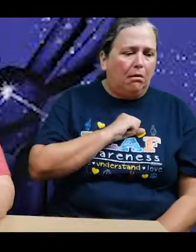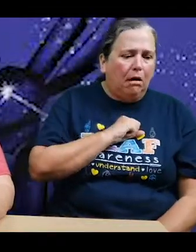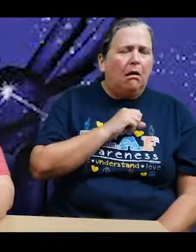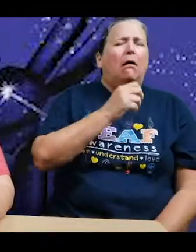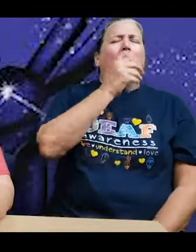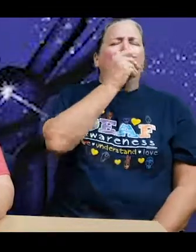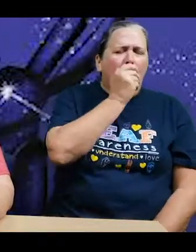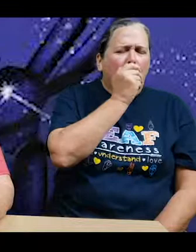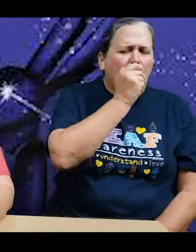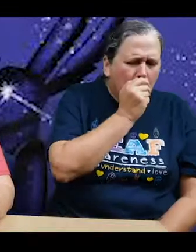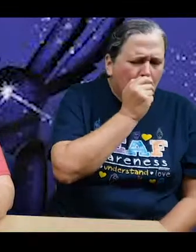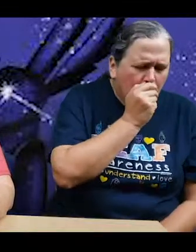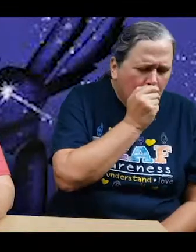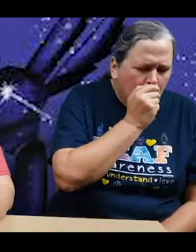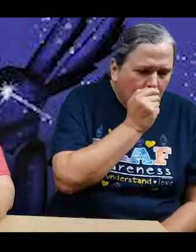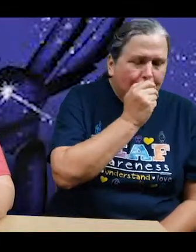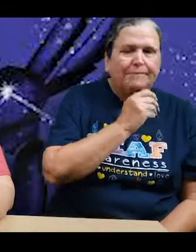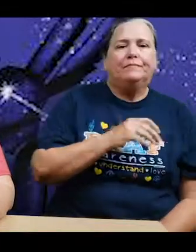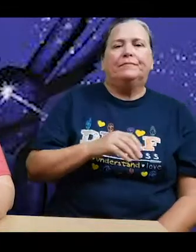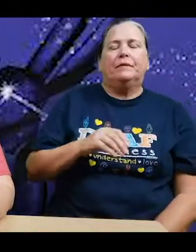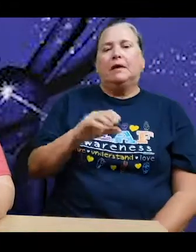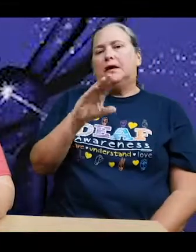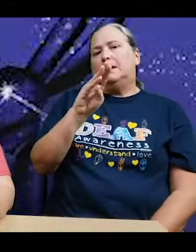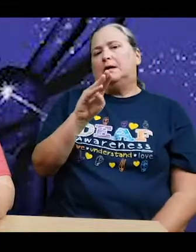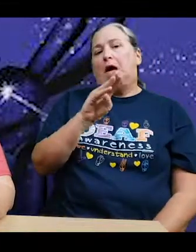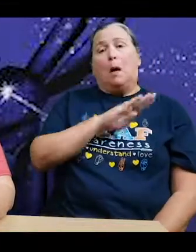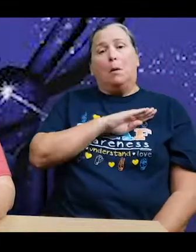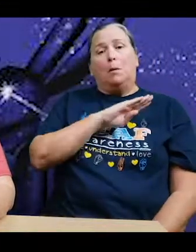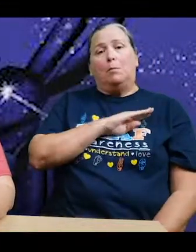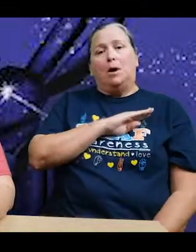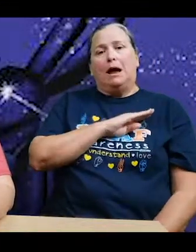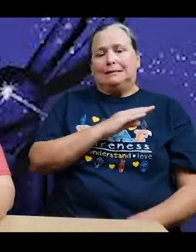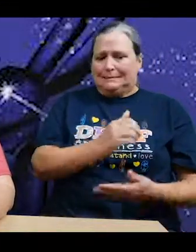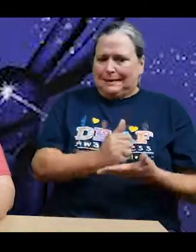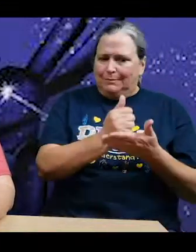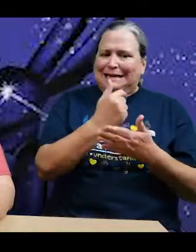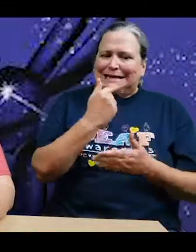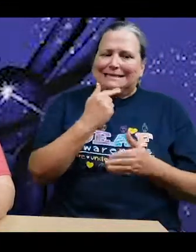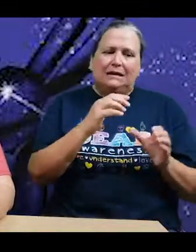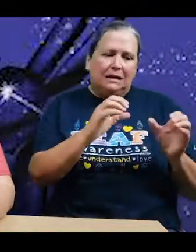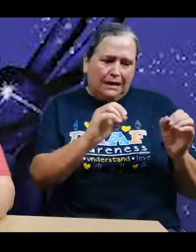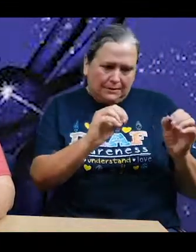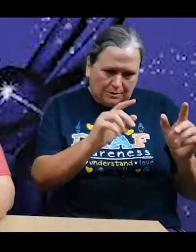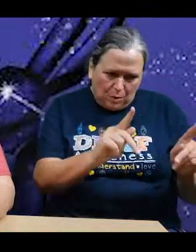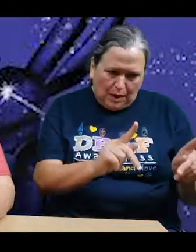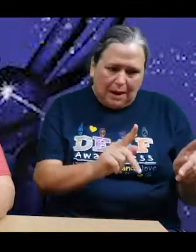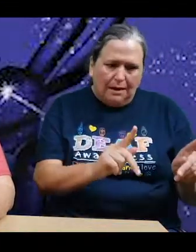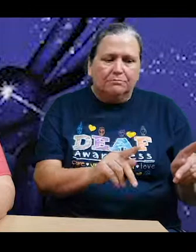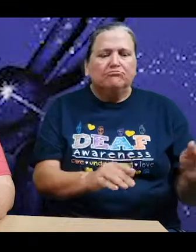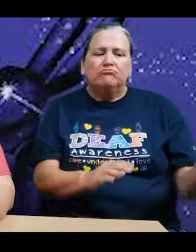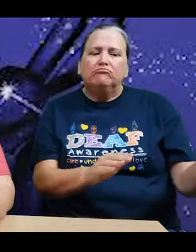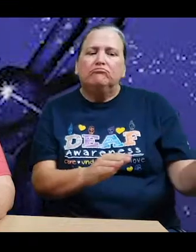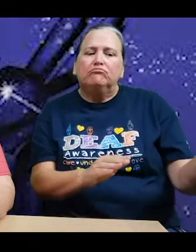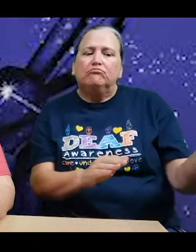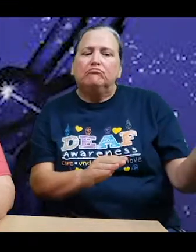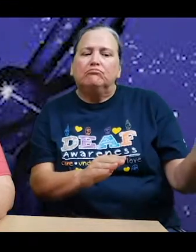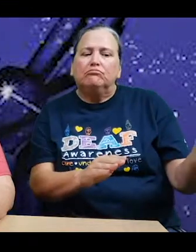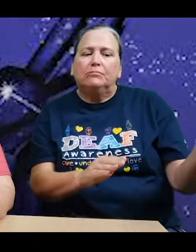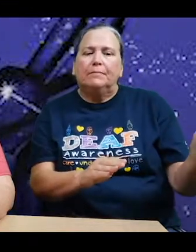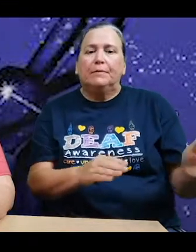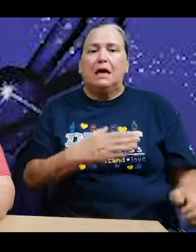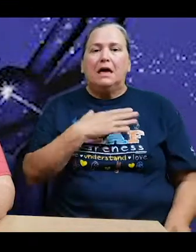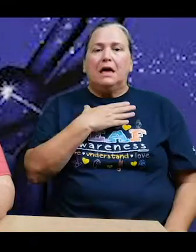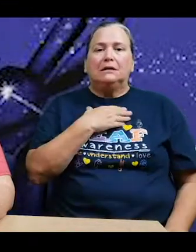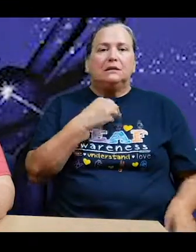put his hand on her back. That's all right, he told her. That's okay. She was young, maybe four years old, and she had